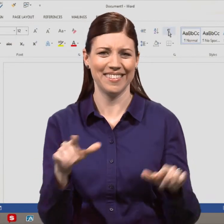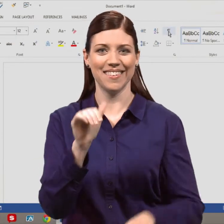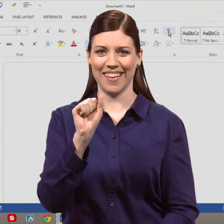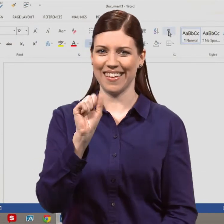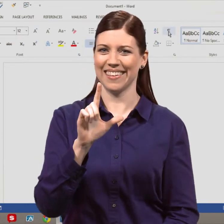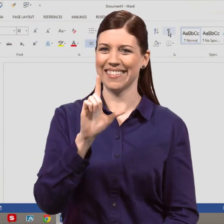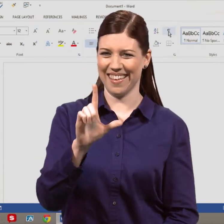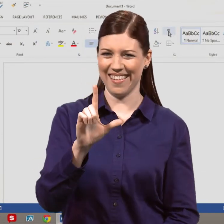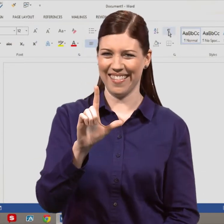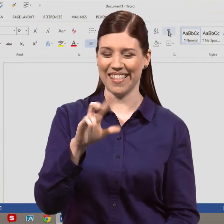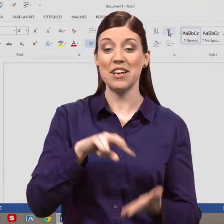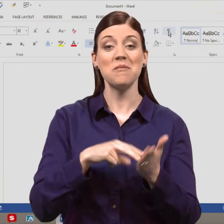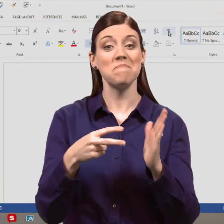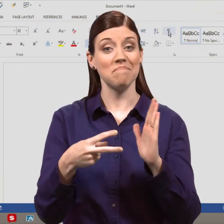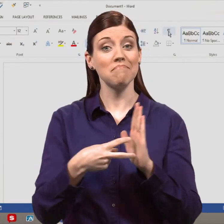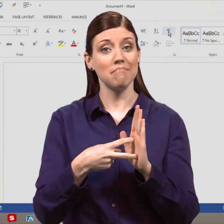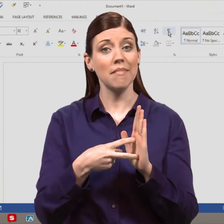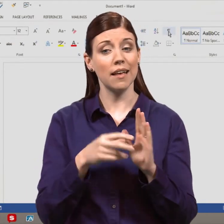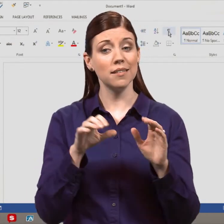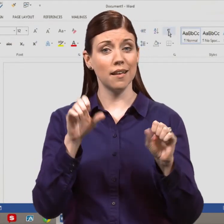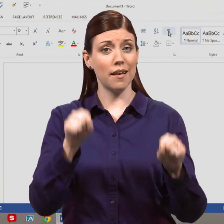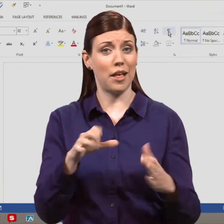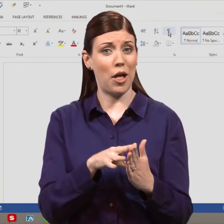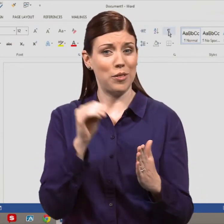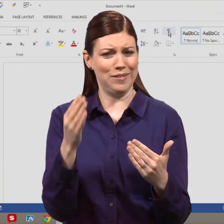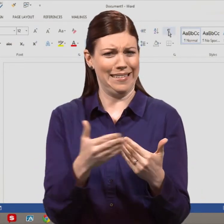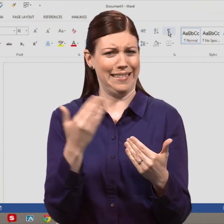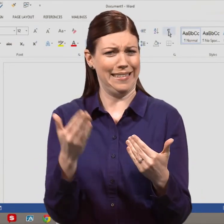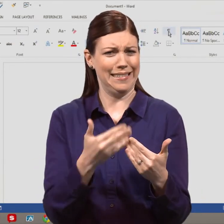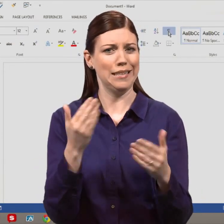And as you can see, students can see and follow along with our expert easily.